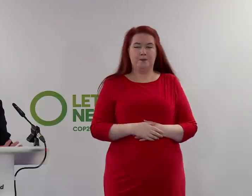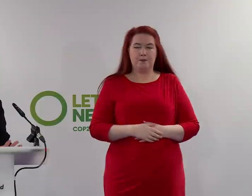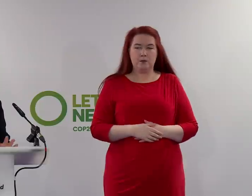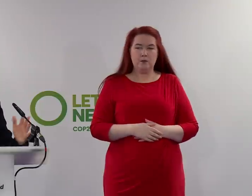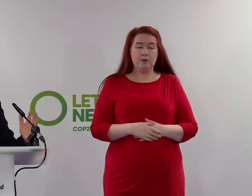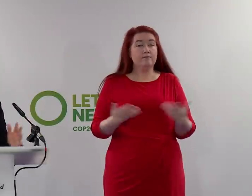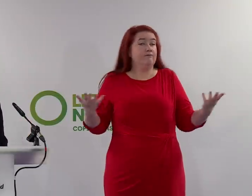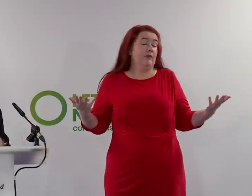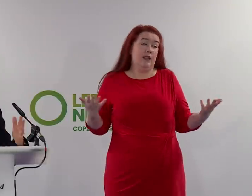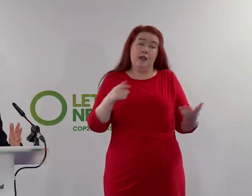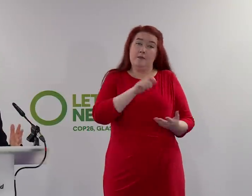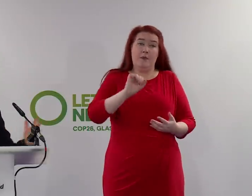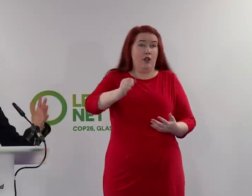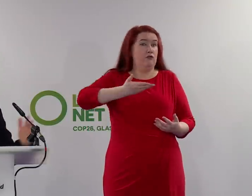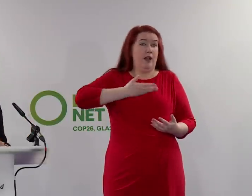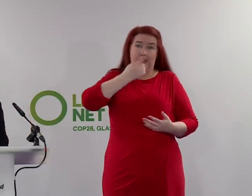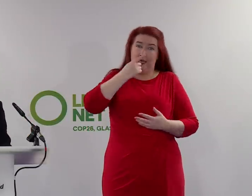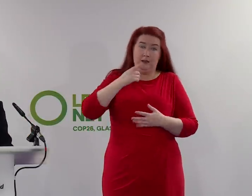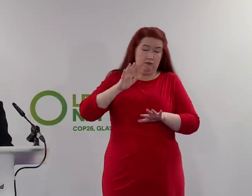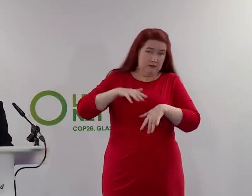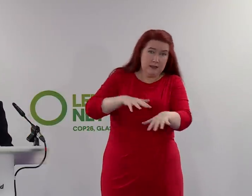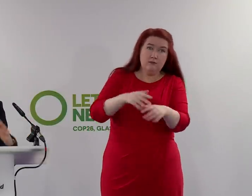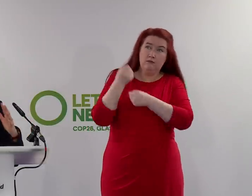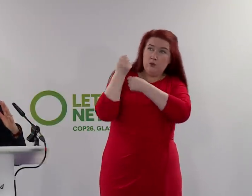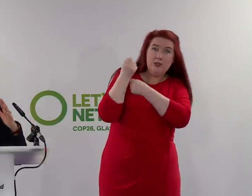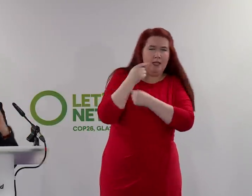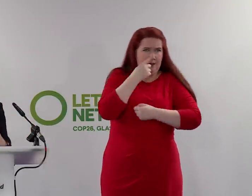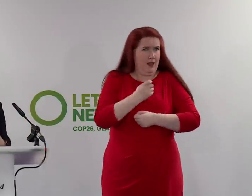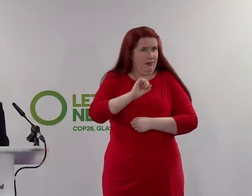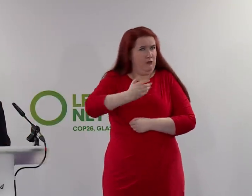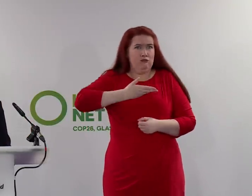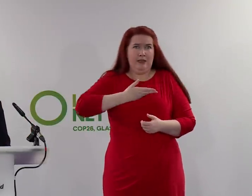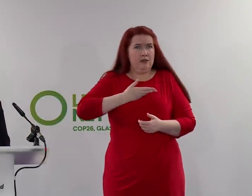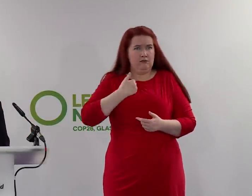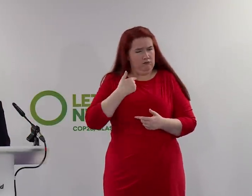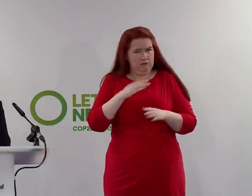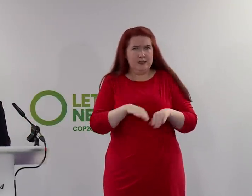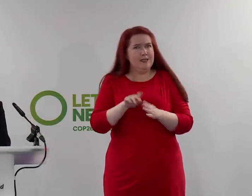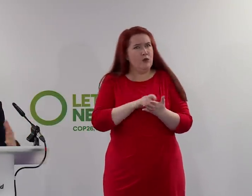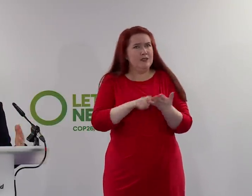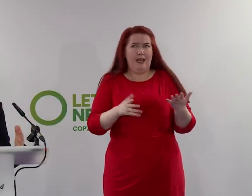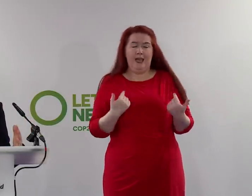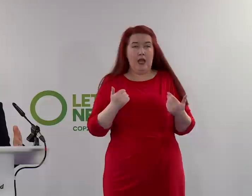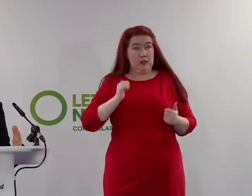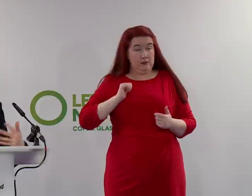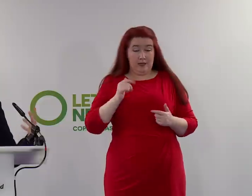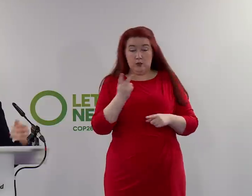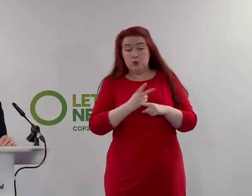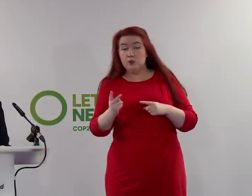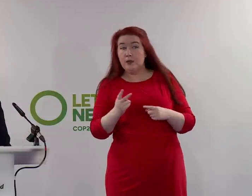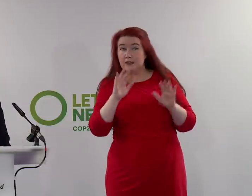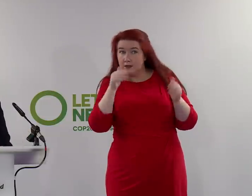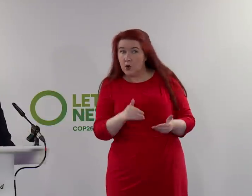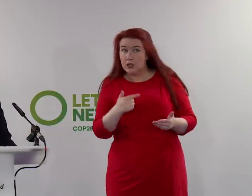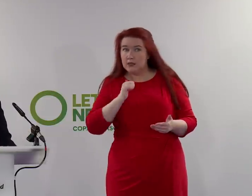Look, people have a right to demonstrate and a right to protest. We live in a democracy. I would expect everybody's focus over these next two weeks, although it's not for